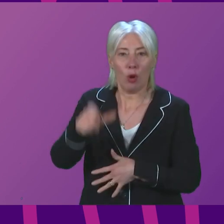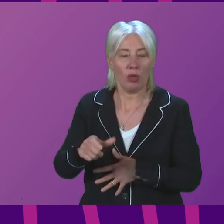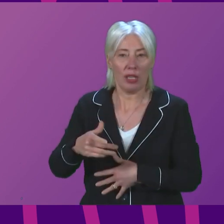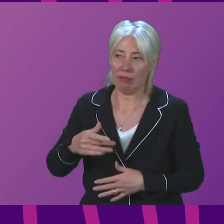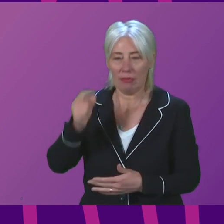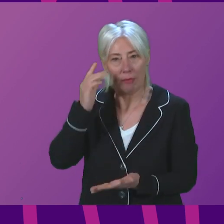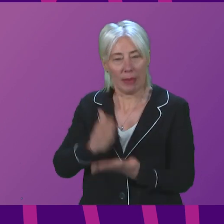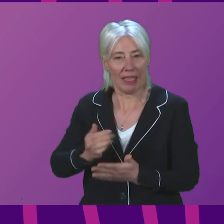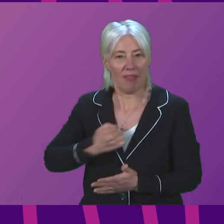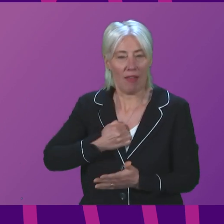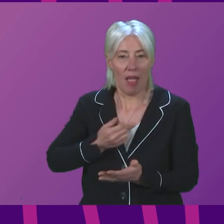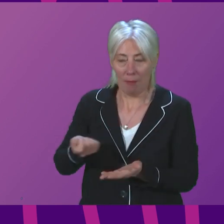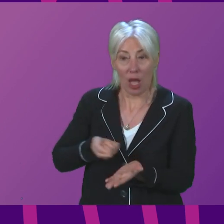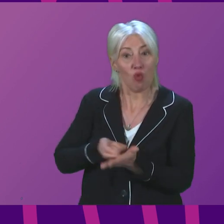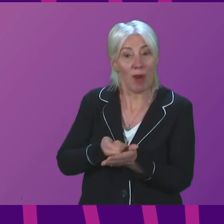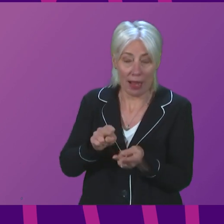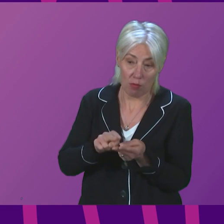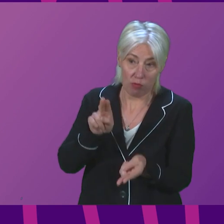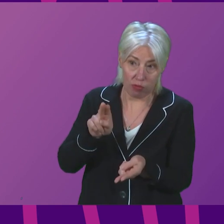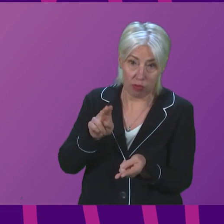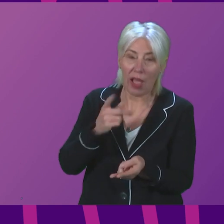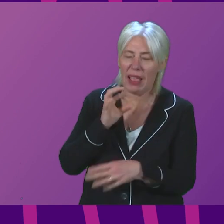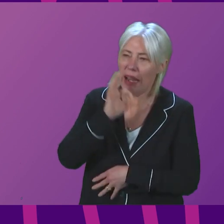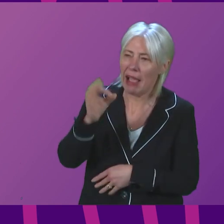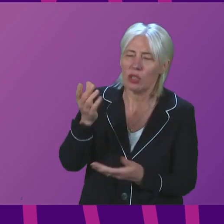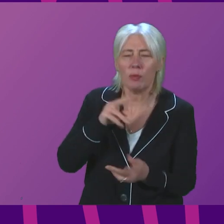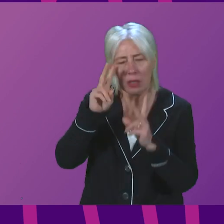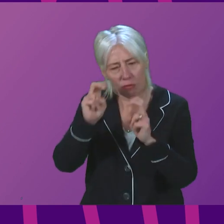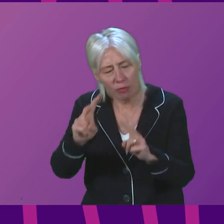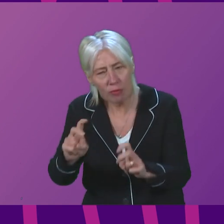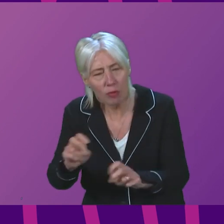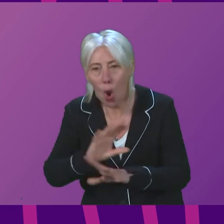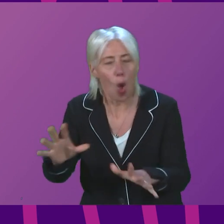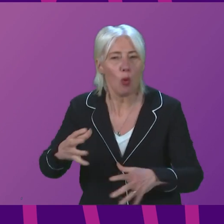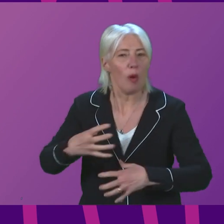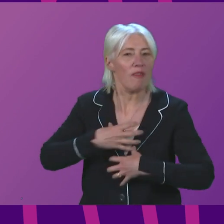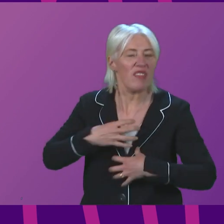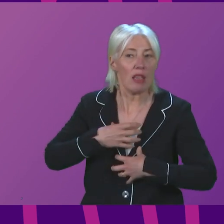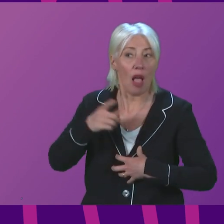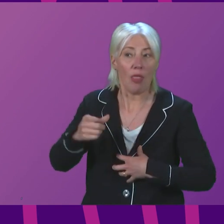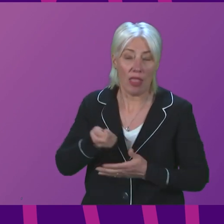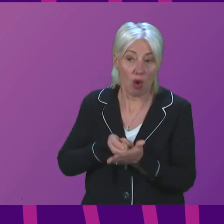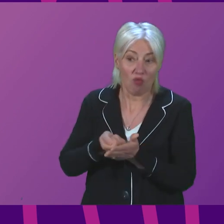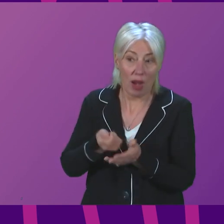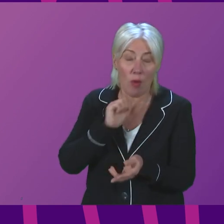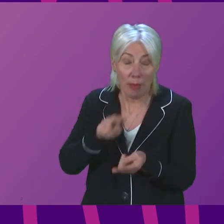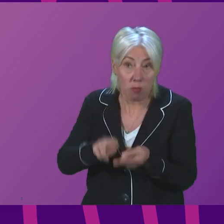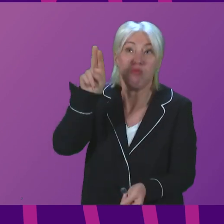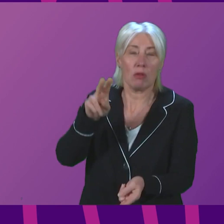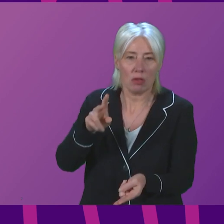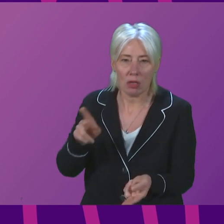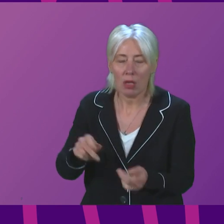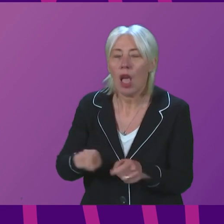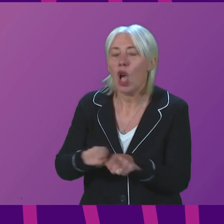that the rent increase is unfair can apply for adjudication without fear of their rent being put up. We are also providing immediate